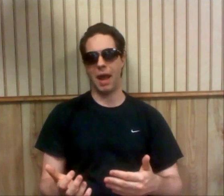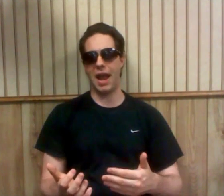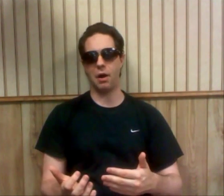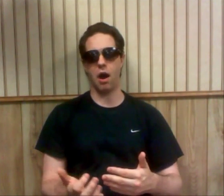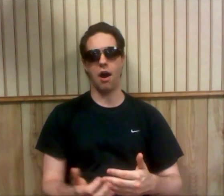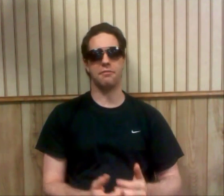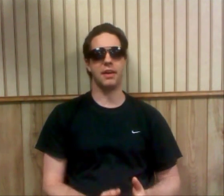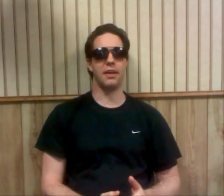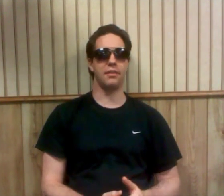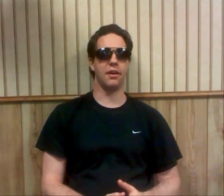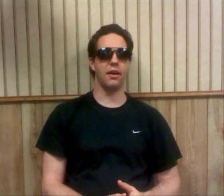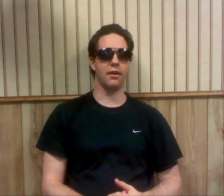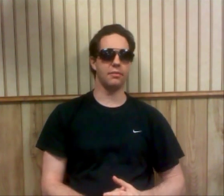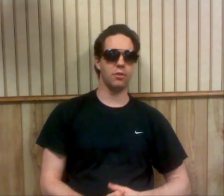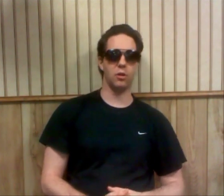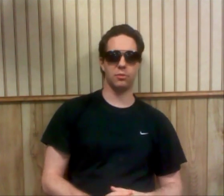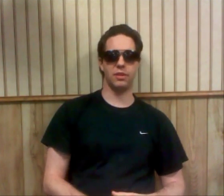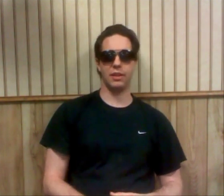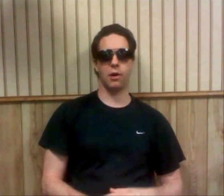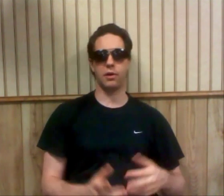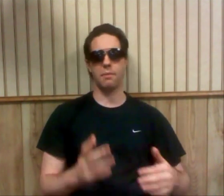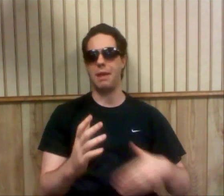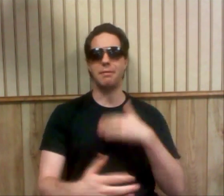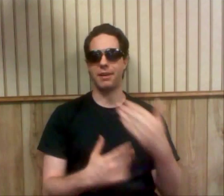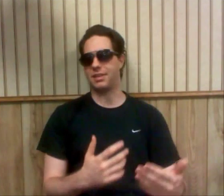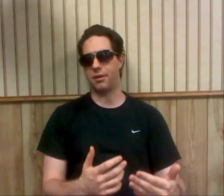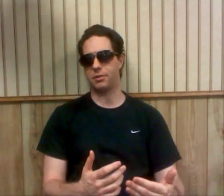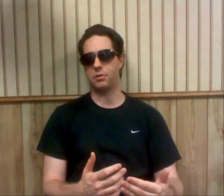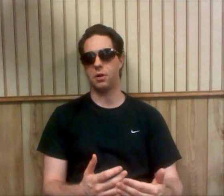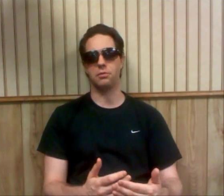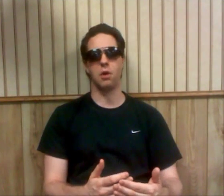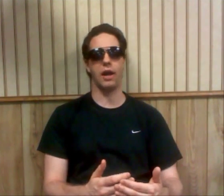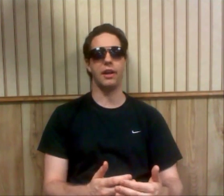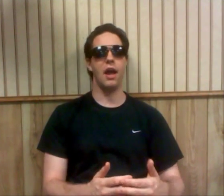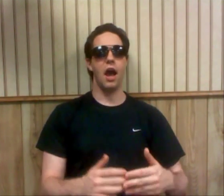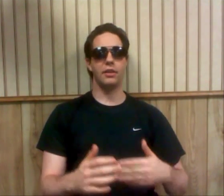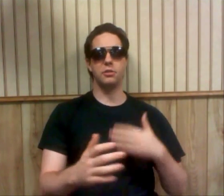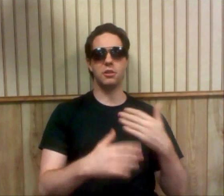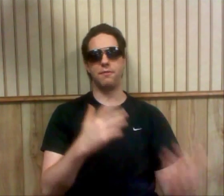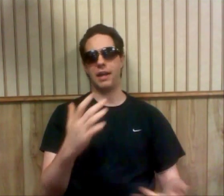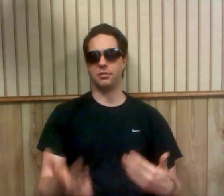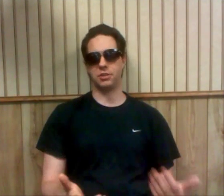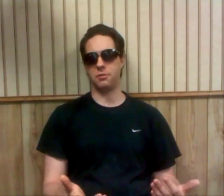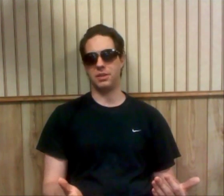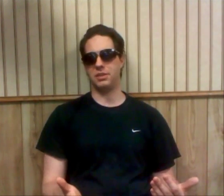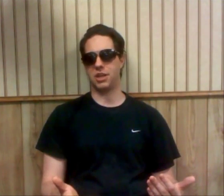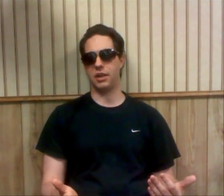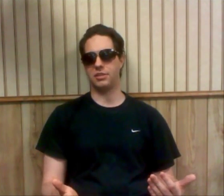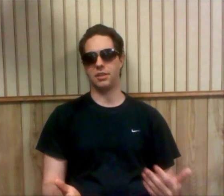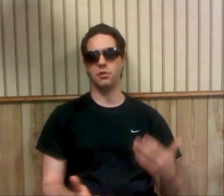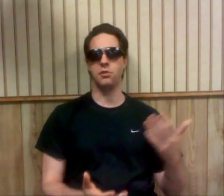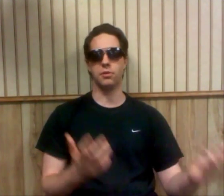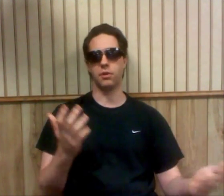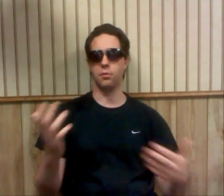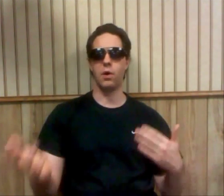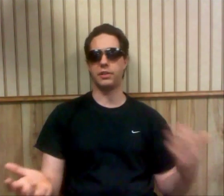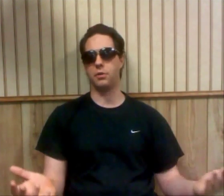payoff and ultimately hurt a babyface character long run? Those are the factors that should be discussed in who or what goes